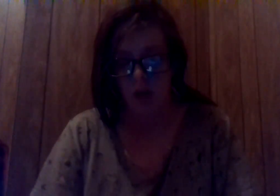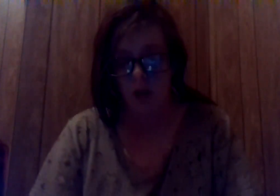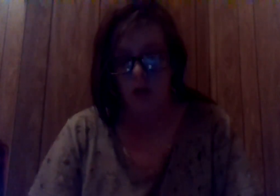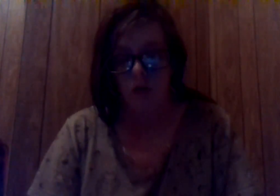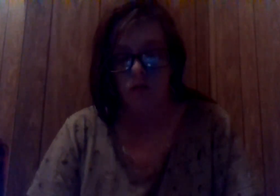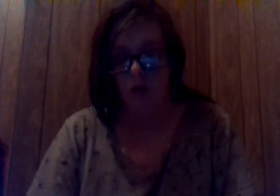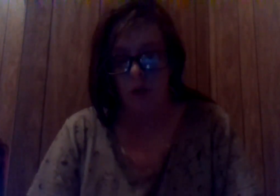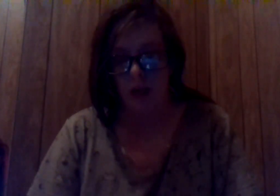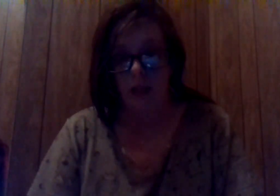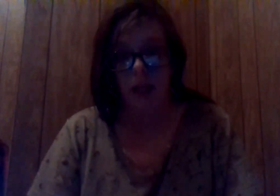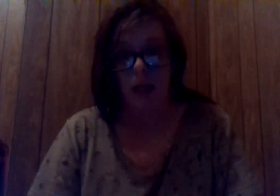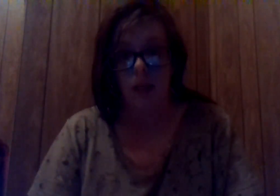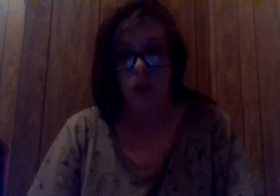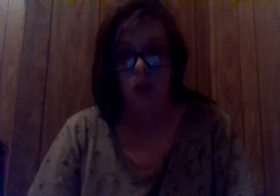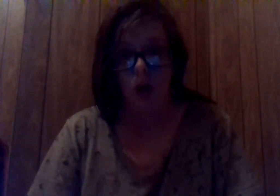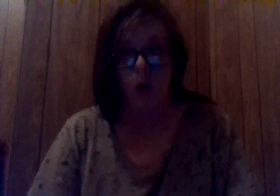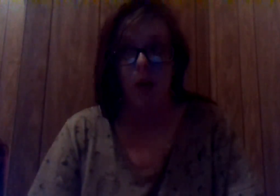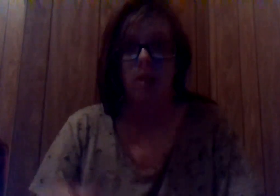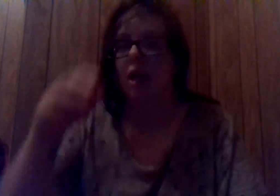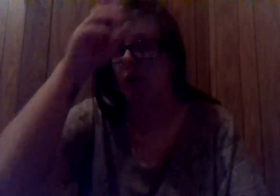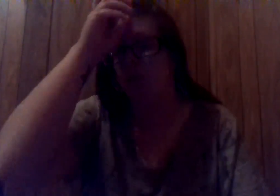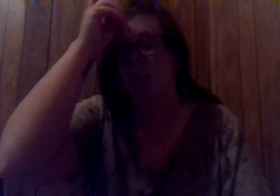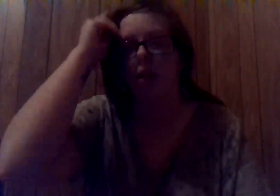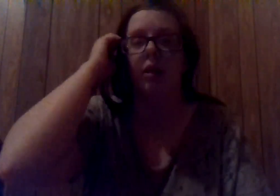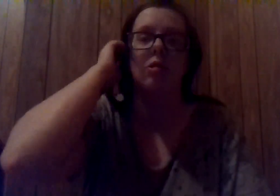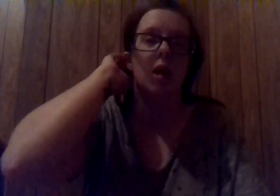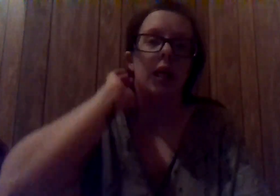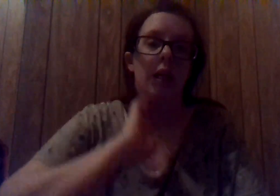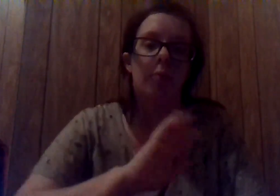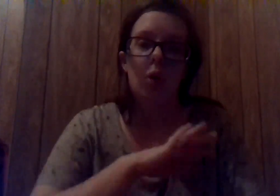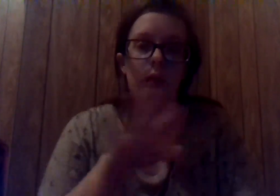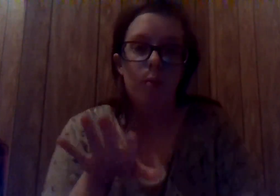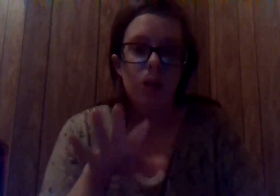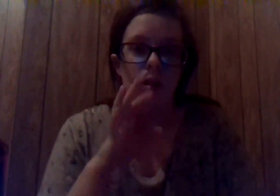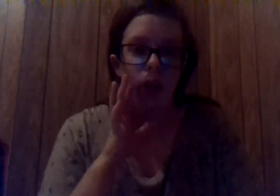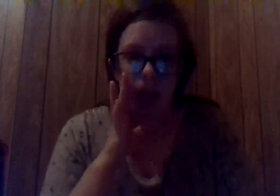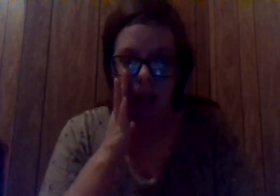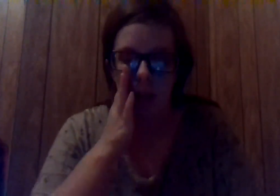And so, like, as always, I will be trying to get more information in